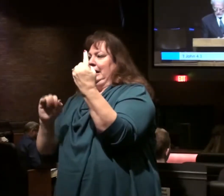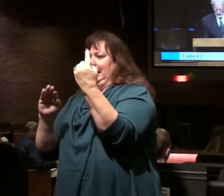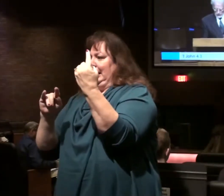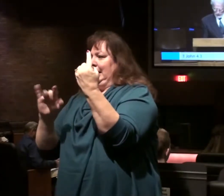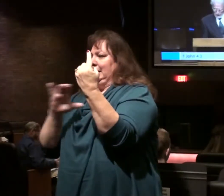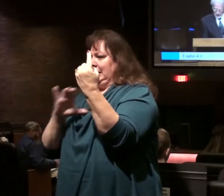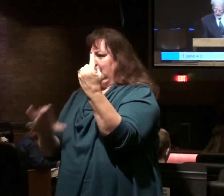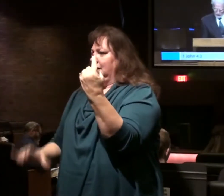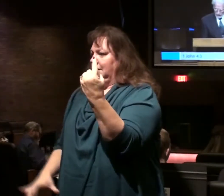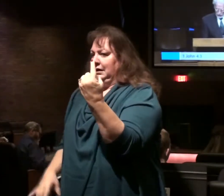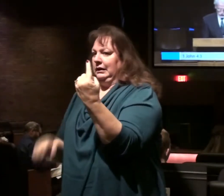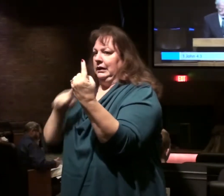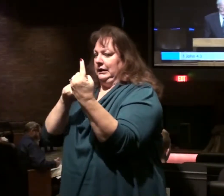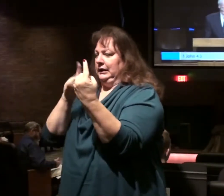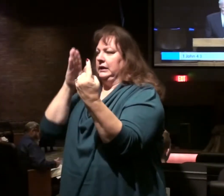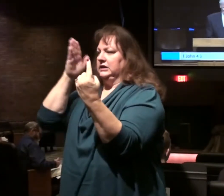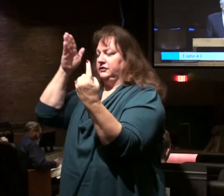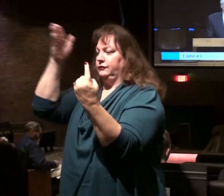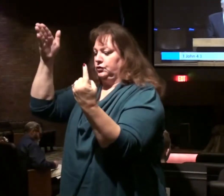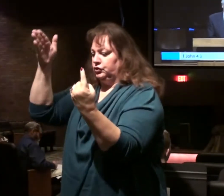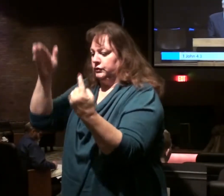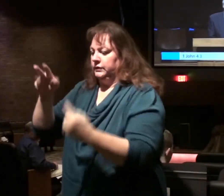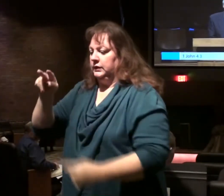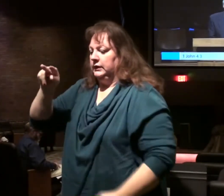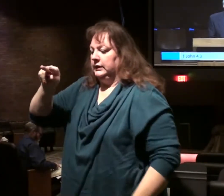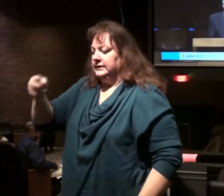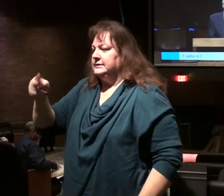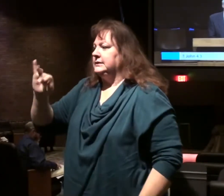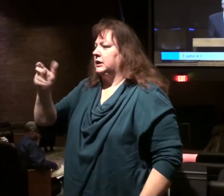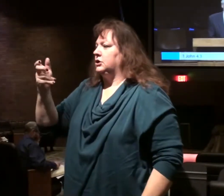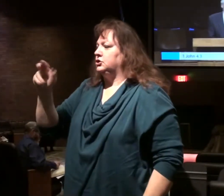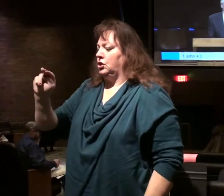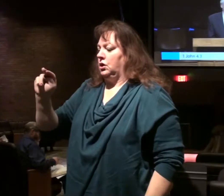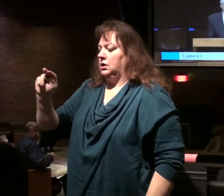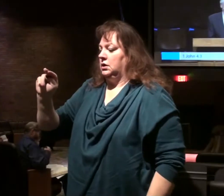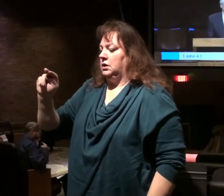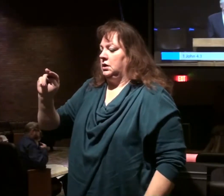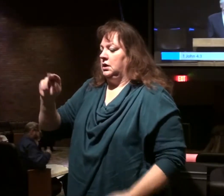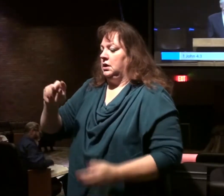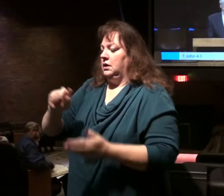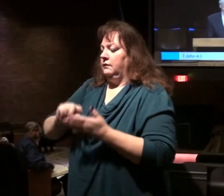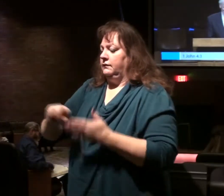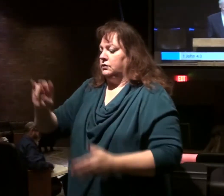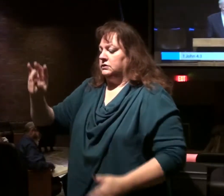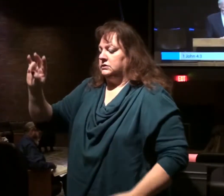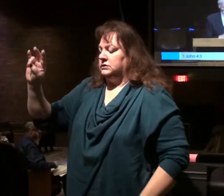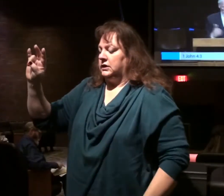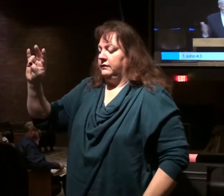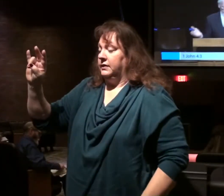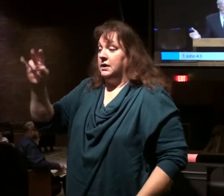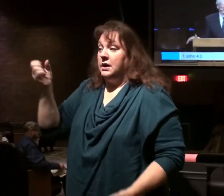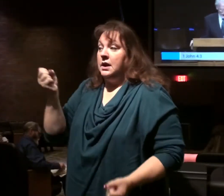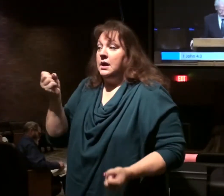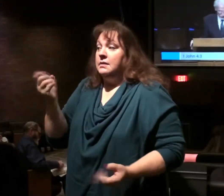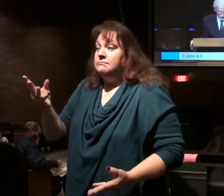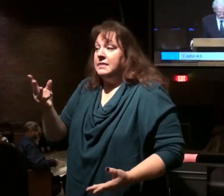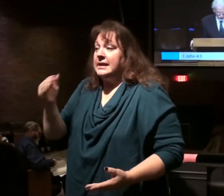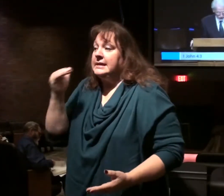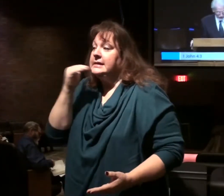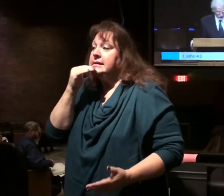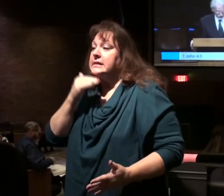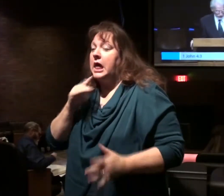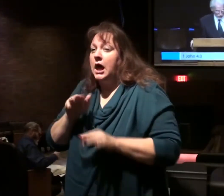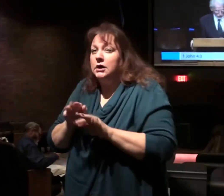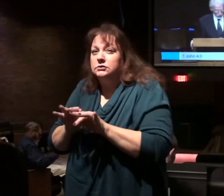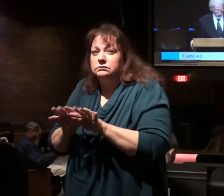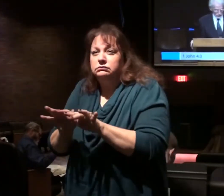is yet future. Come to 2 John, verse 7. For many deceivers have